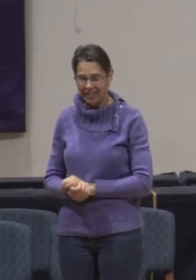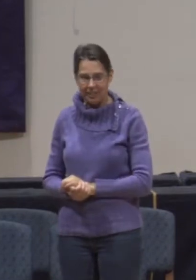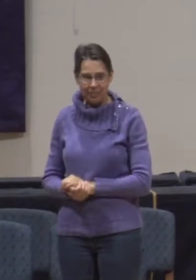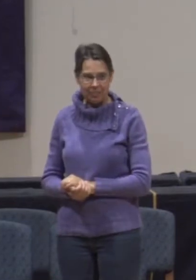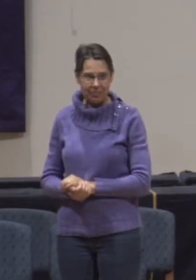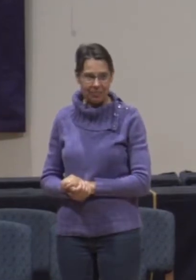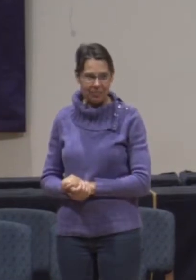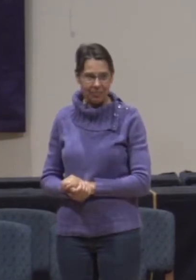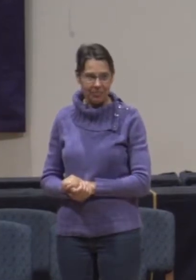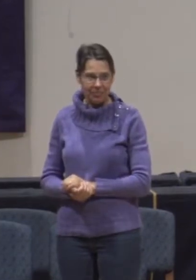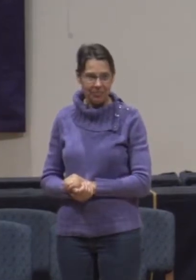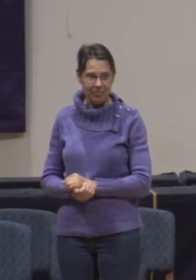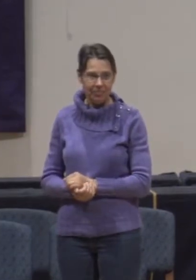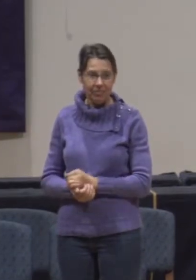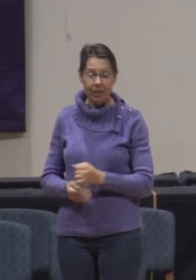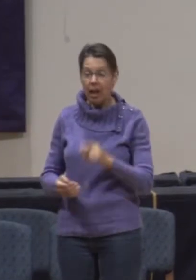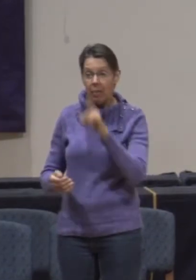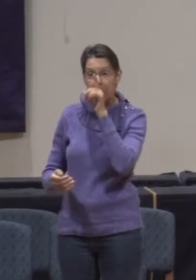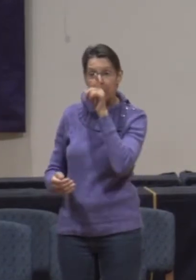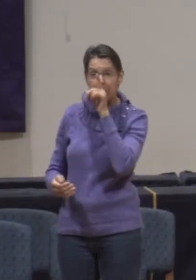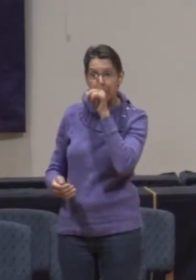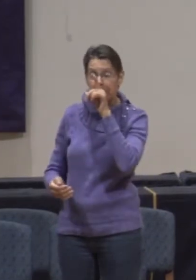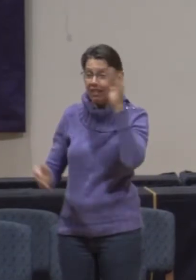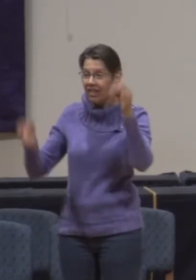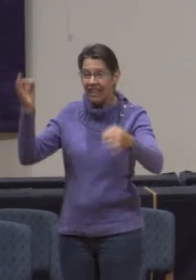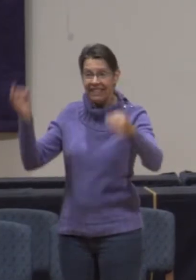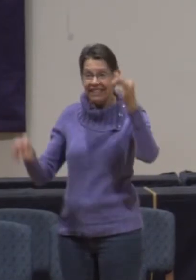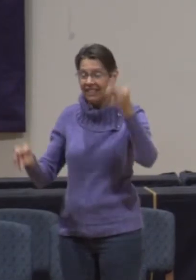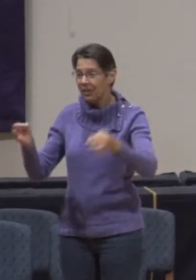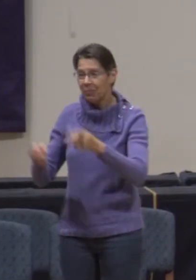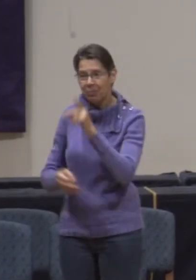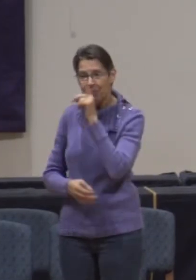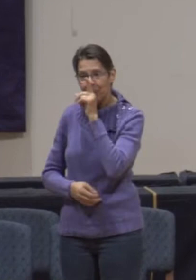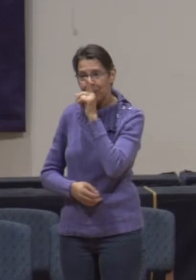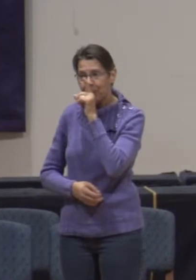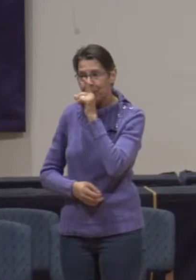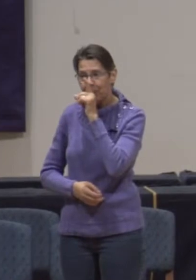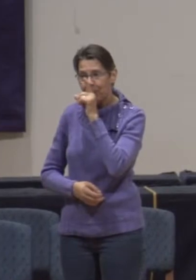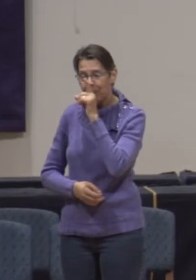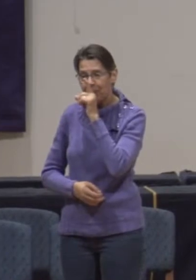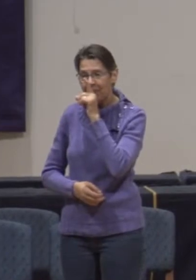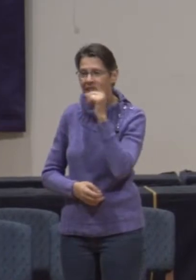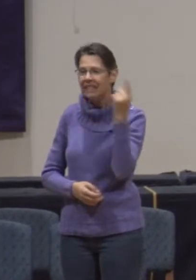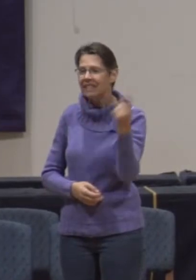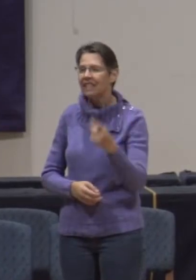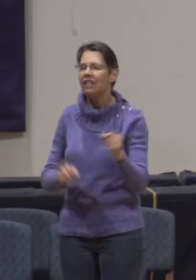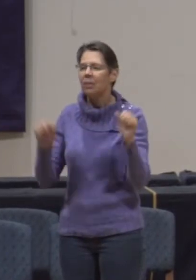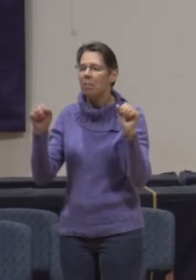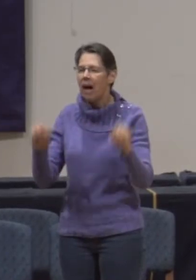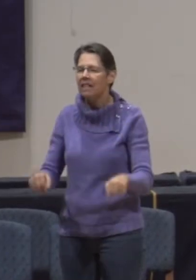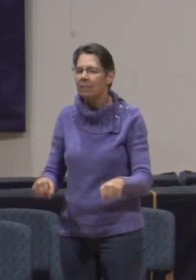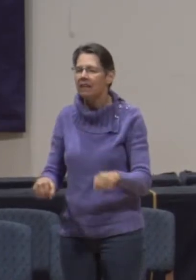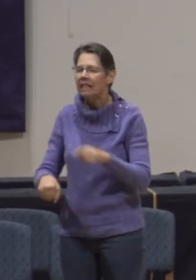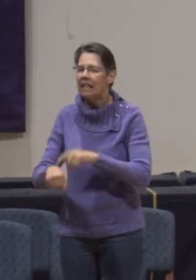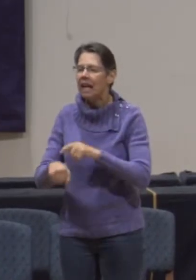There is not any judgment around that. There is just the possibility of reflecting.